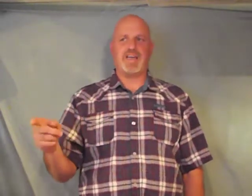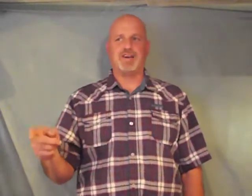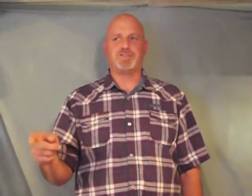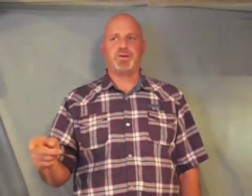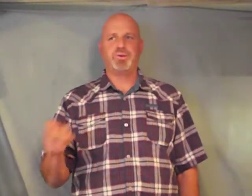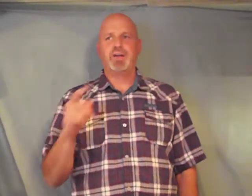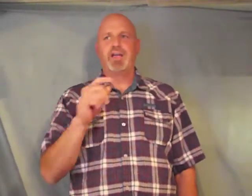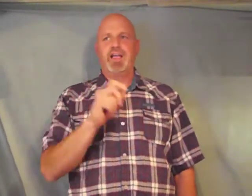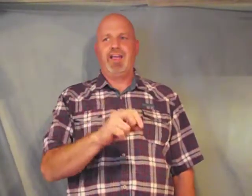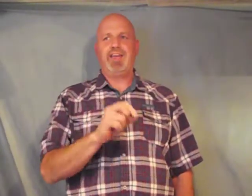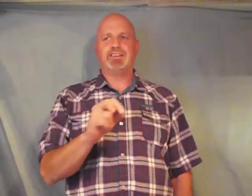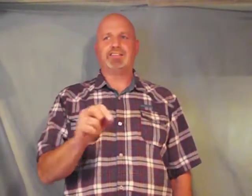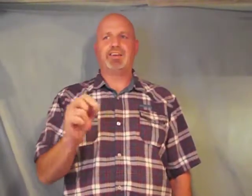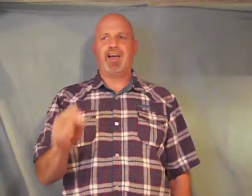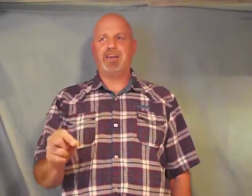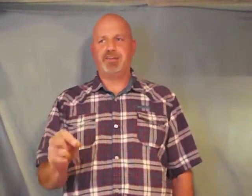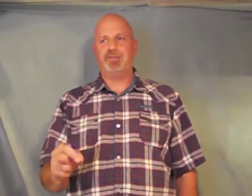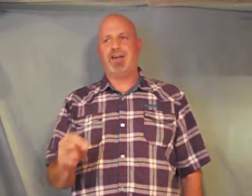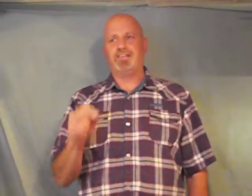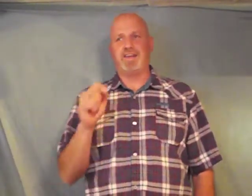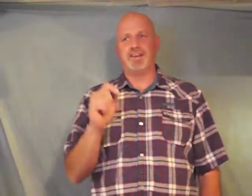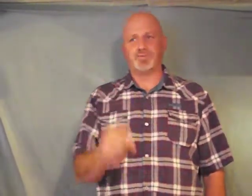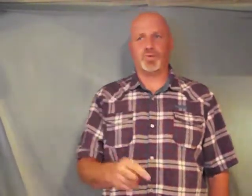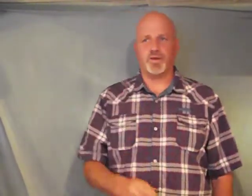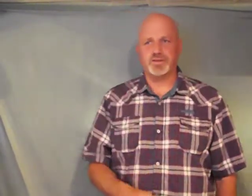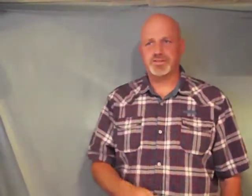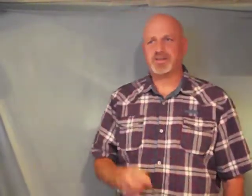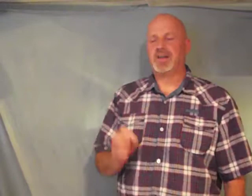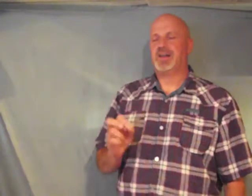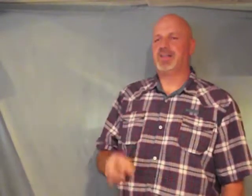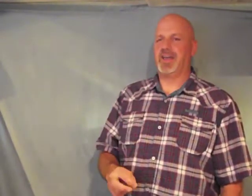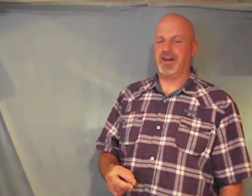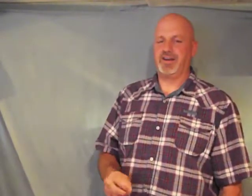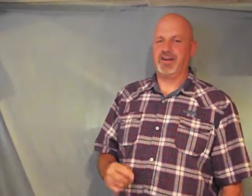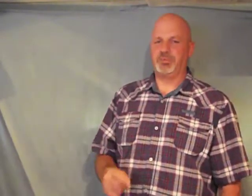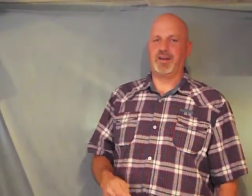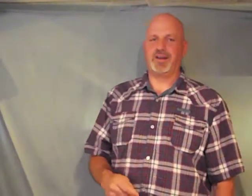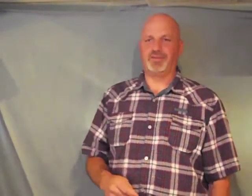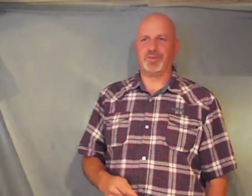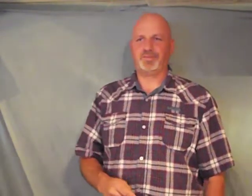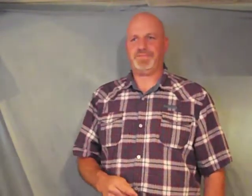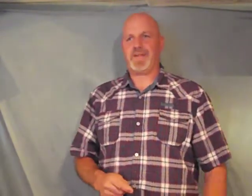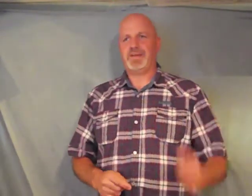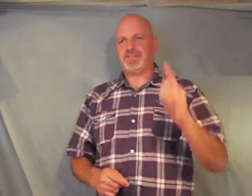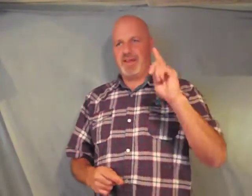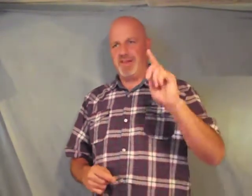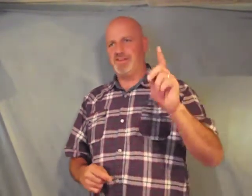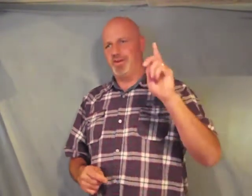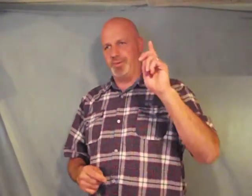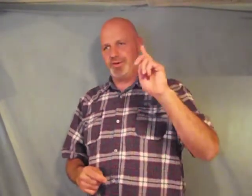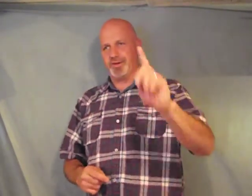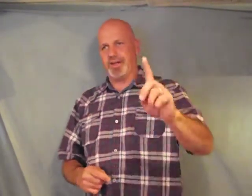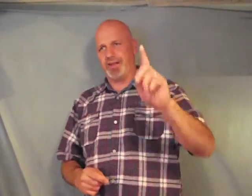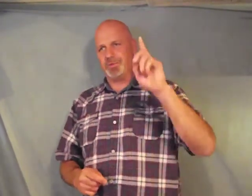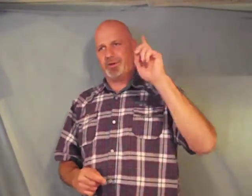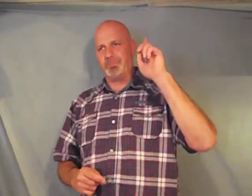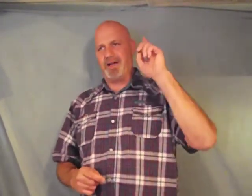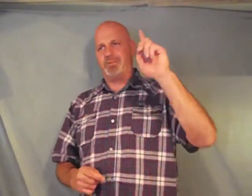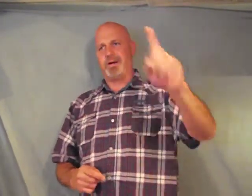household he has denied the faith and is worse than an unbeliever Satan you and your kingdom are bound by